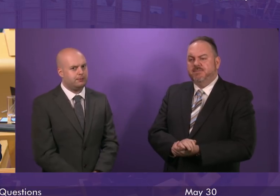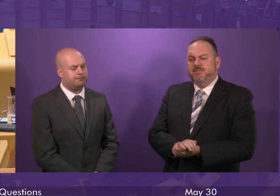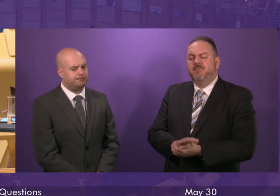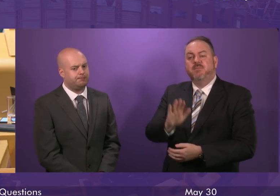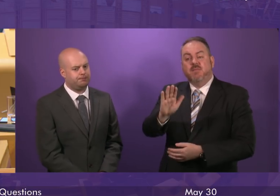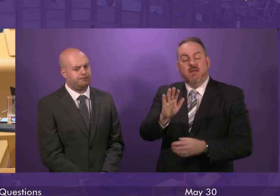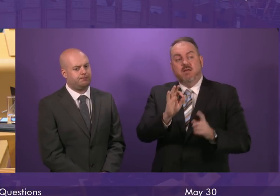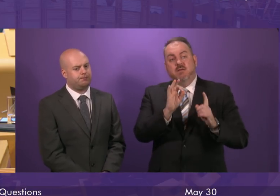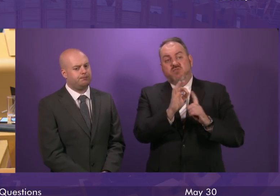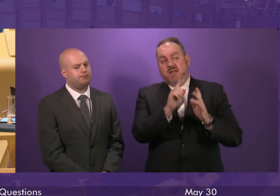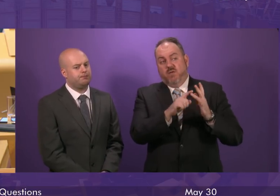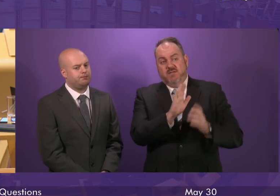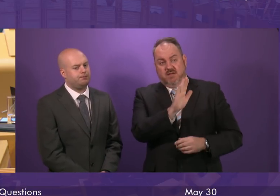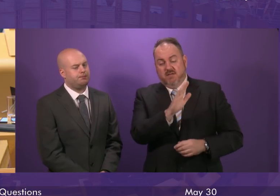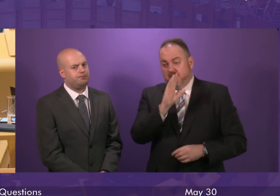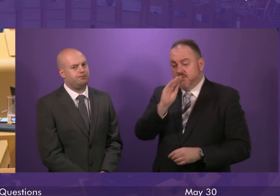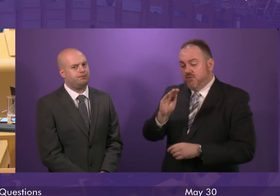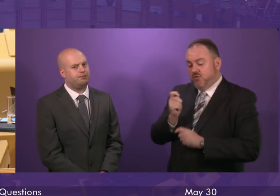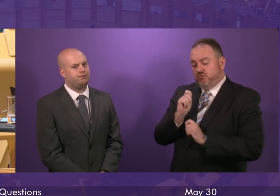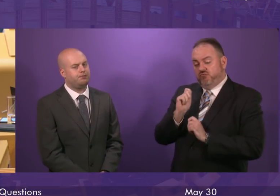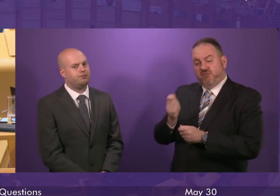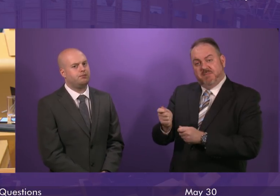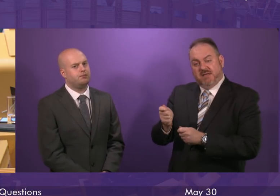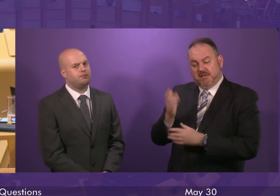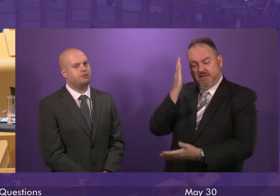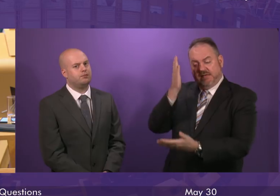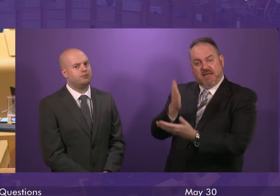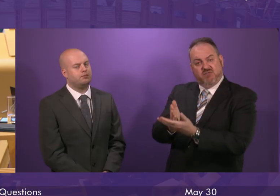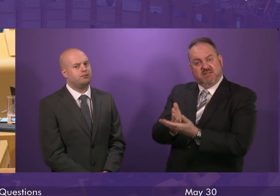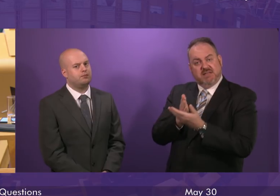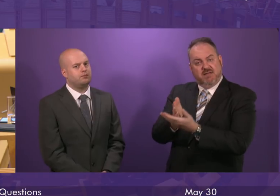Presiding Officer, the treatment time guarantee has been breached